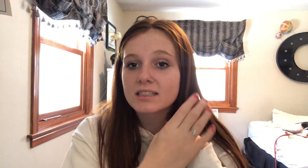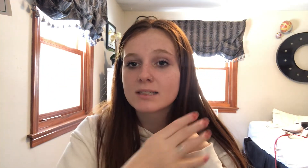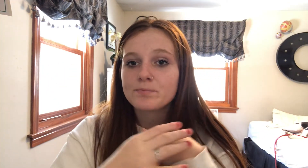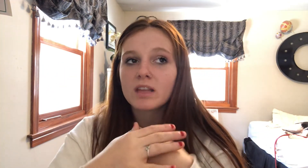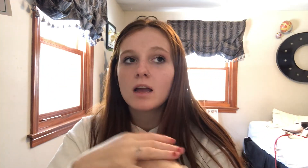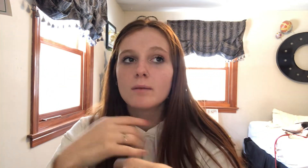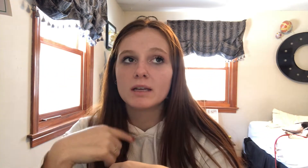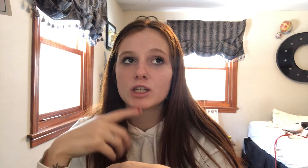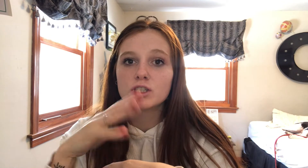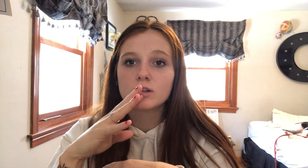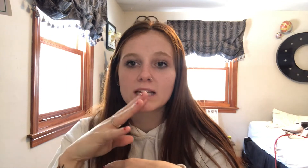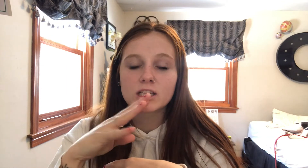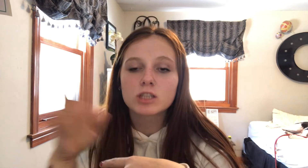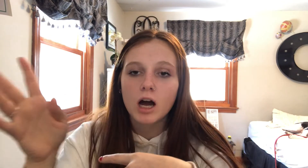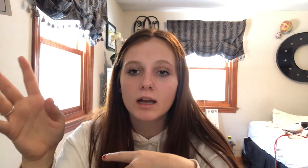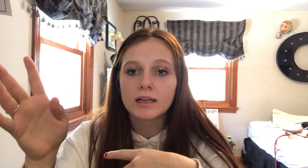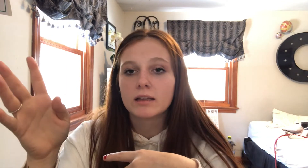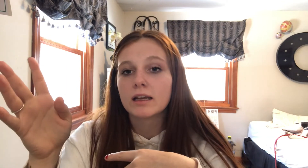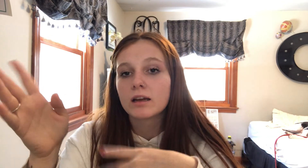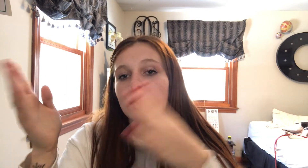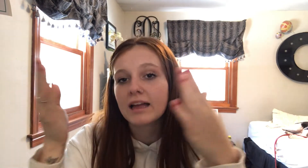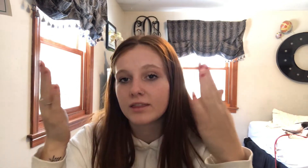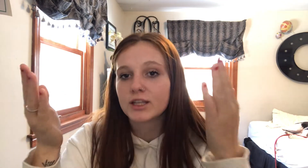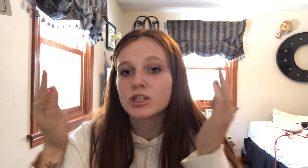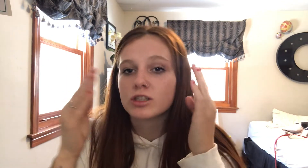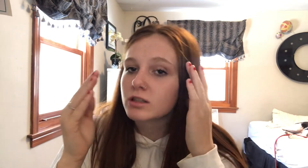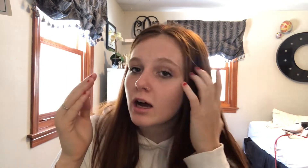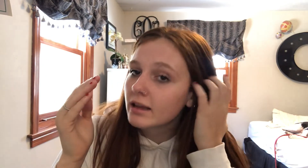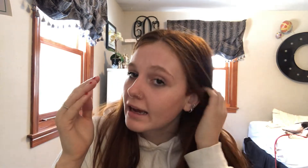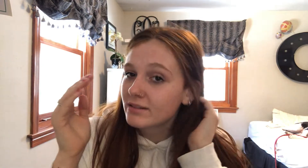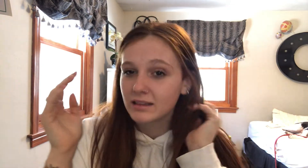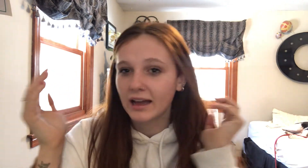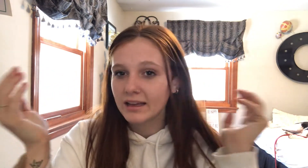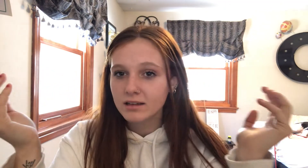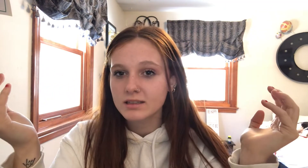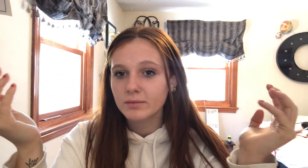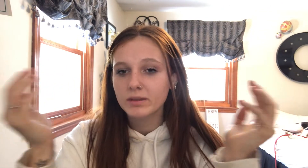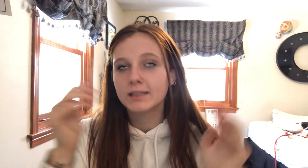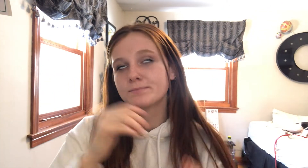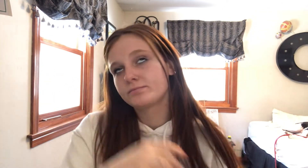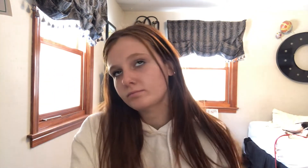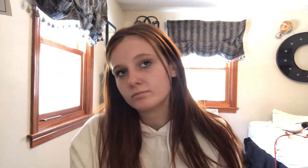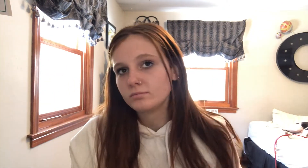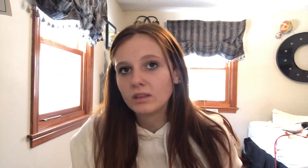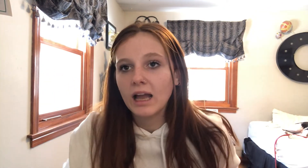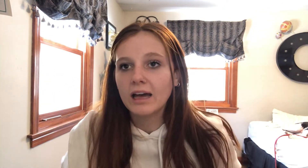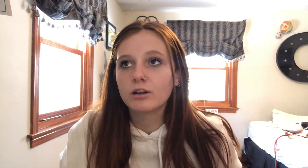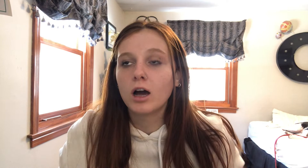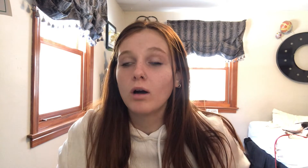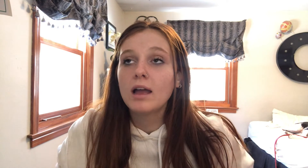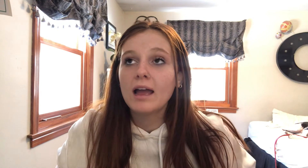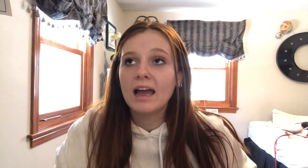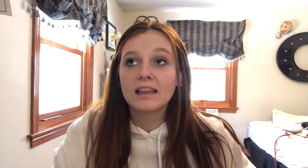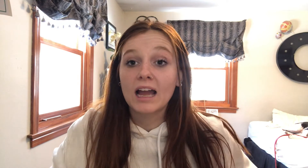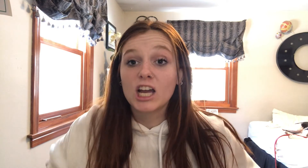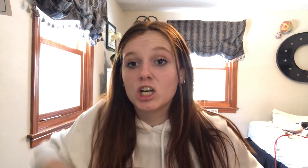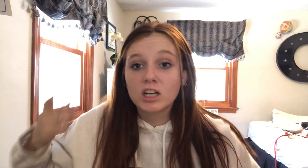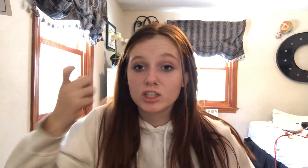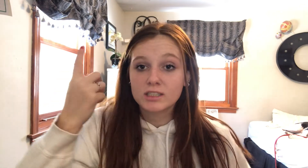because she knows I could talk. And like, I think she just thought like I was lying or something. I don't know. And like, I couldn't understand